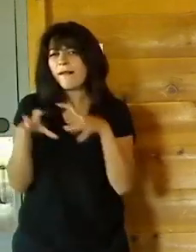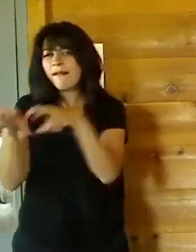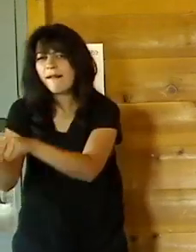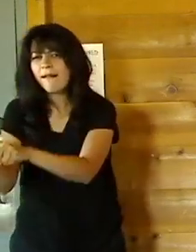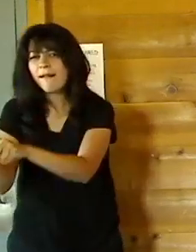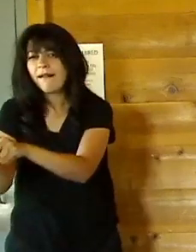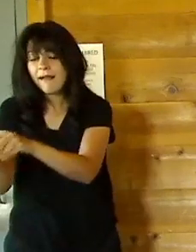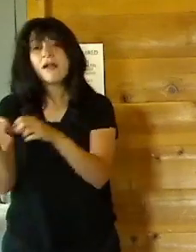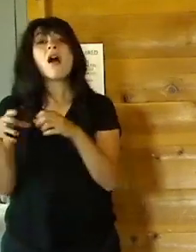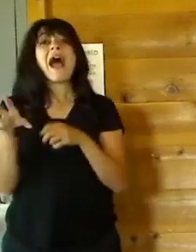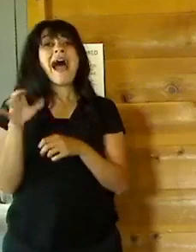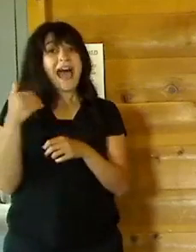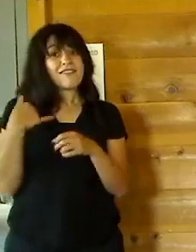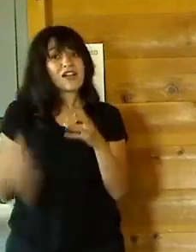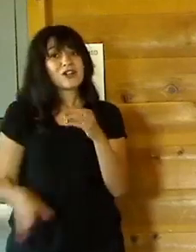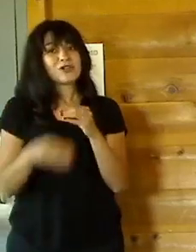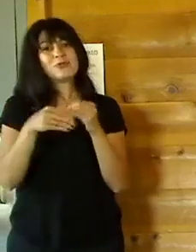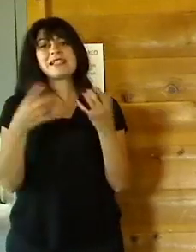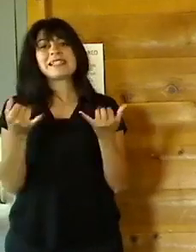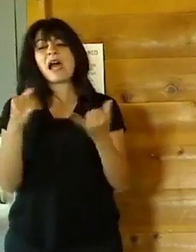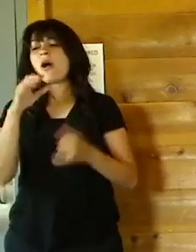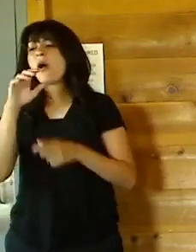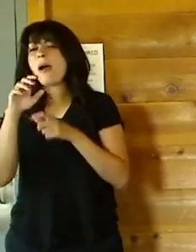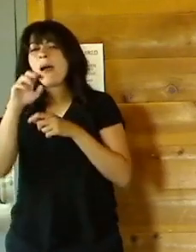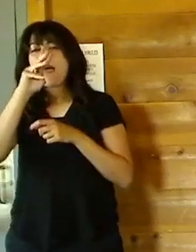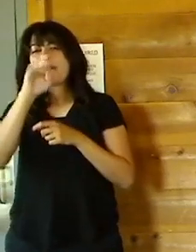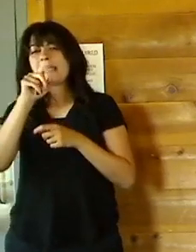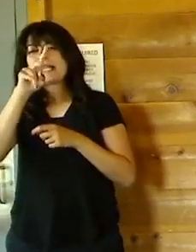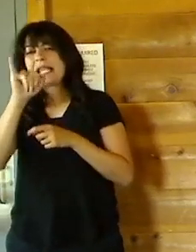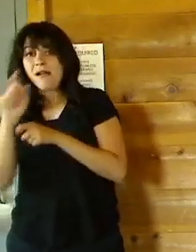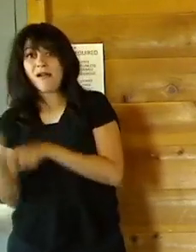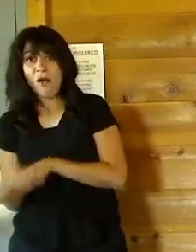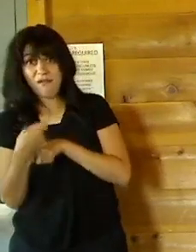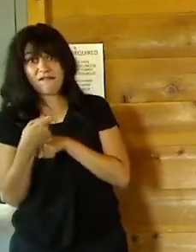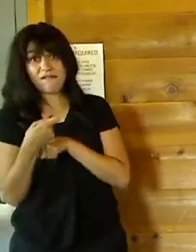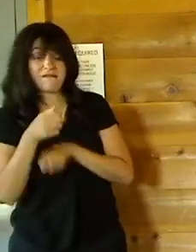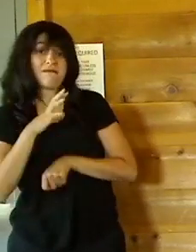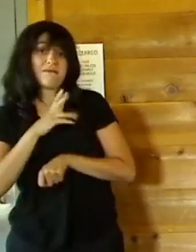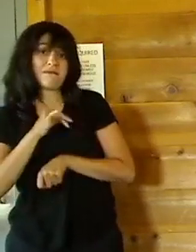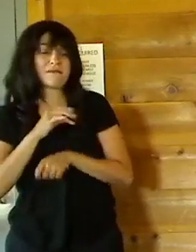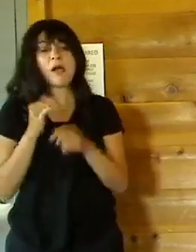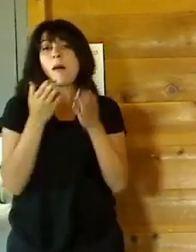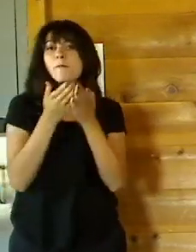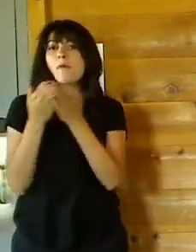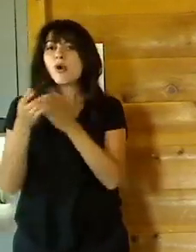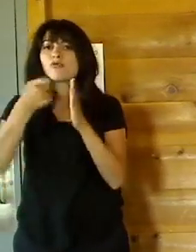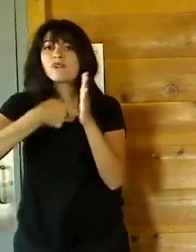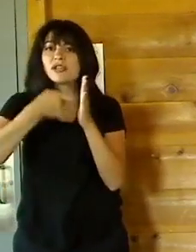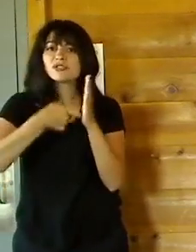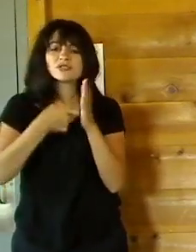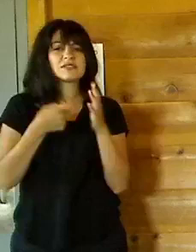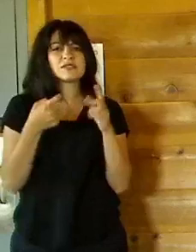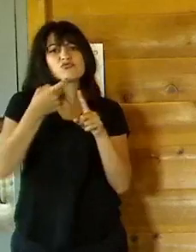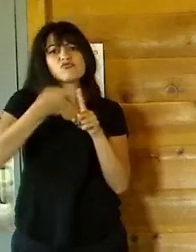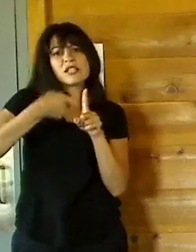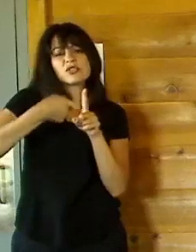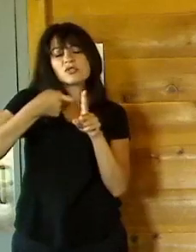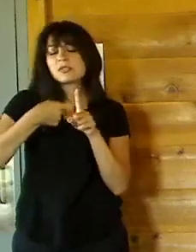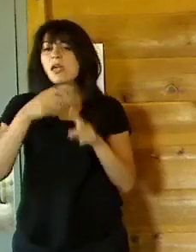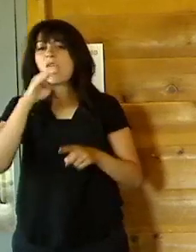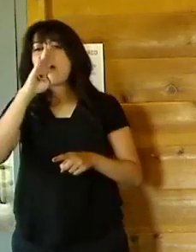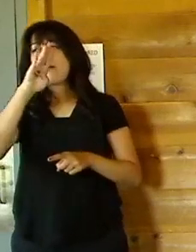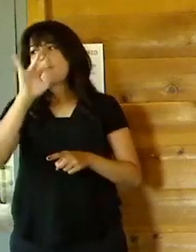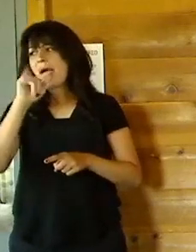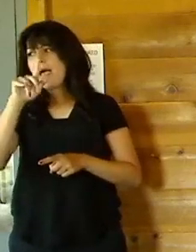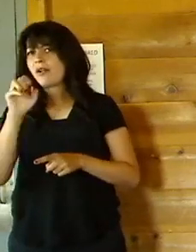mini golf course. Yeah. A lot of wonderful family activities to do there. Our boat rentals are back up and running this year. paddle boats. boats and